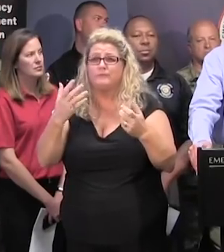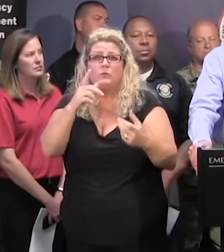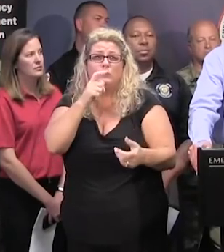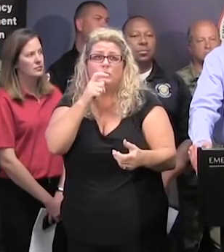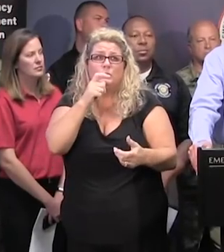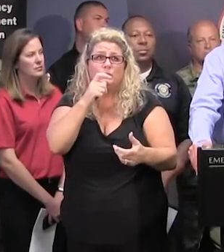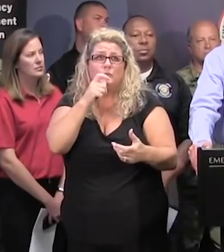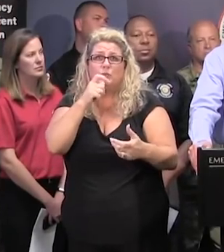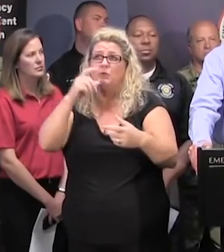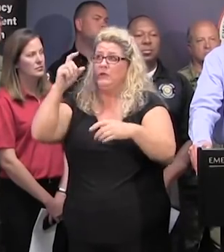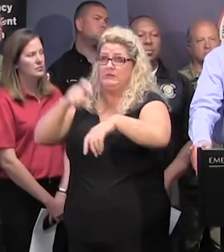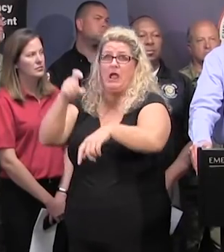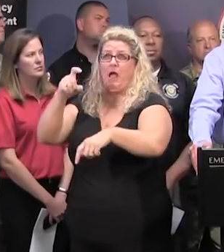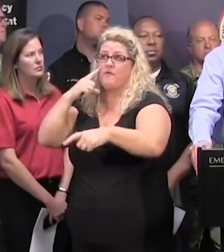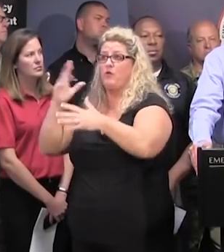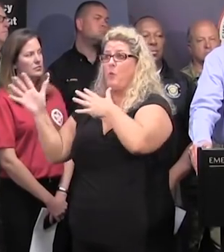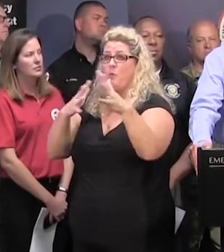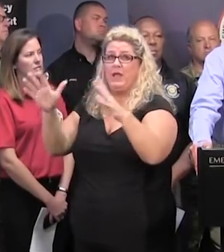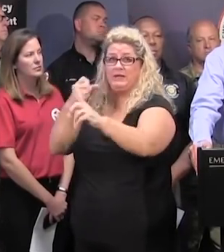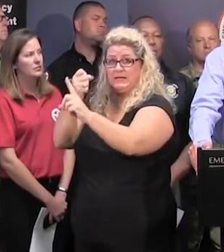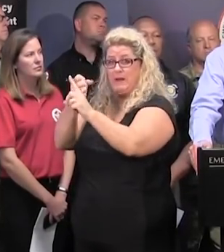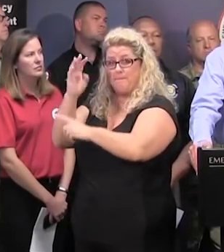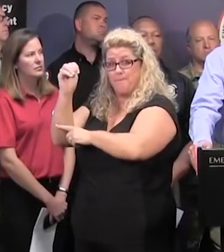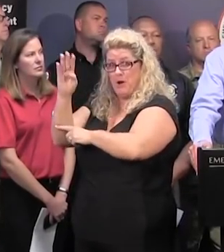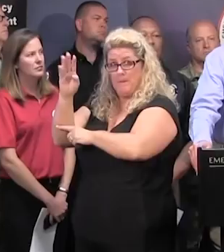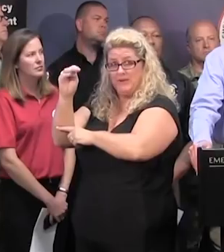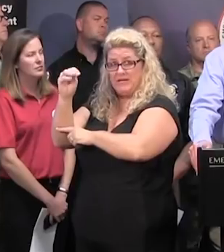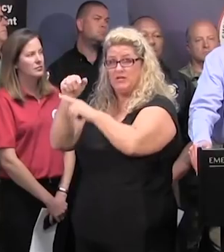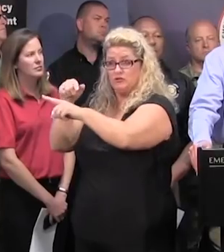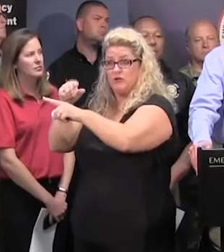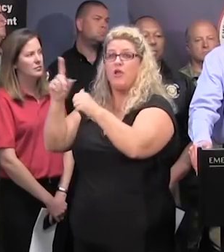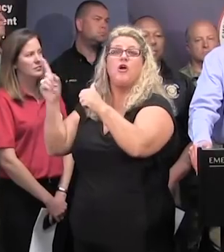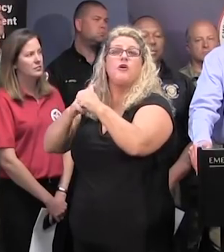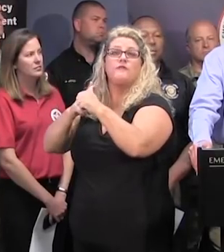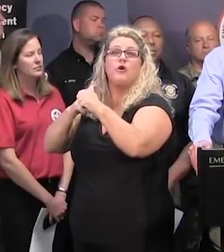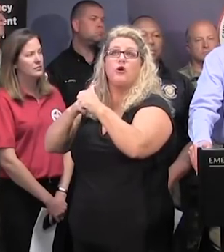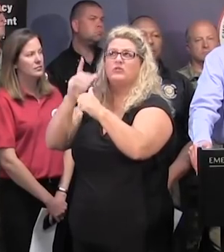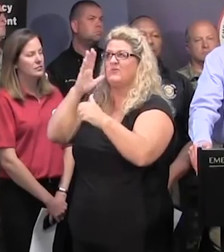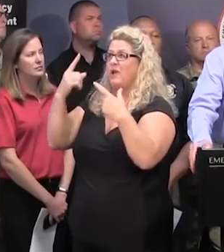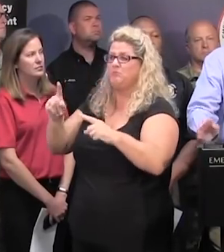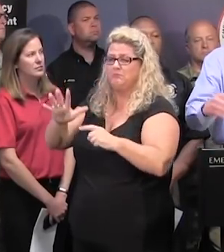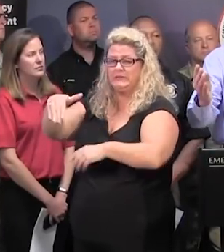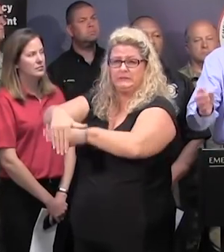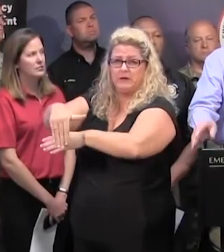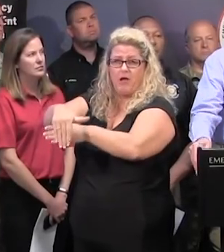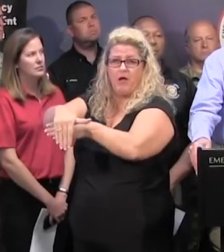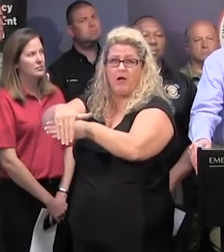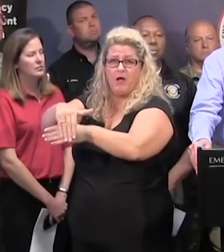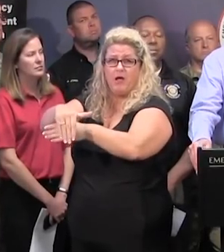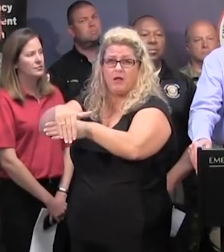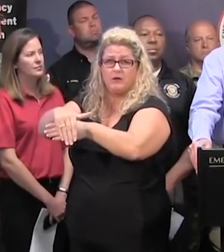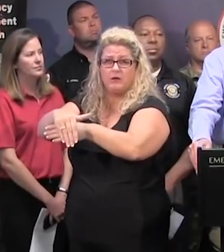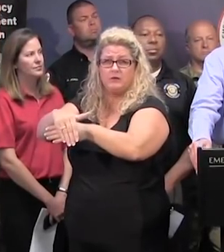those winds to get to Myrtle Beach, it'll be the first place they'll arrive, it'll be sometime this evening, that is at least